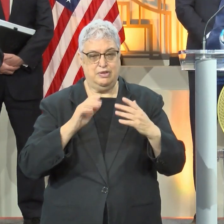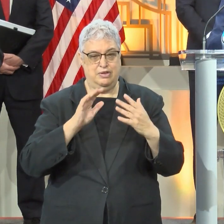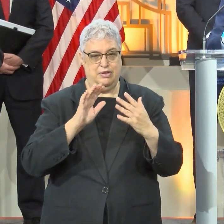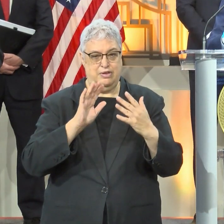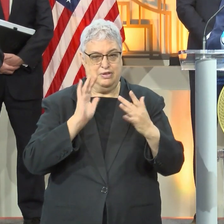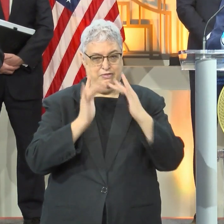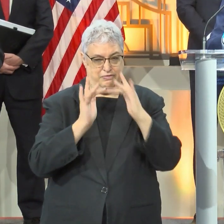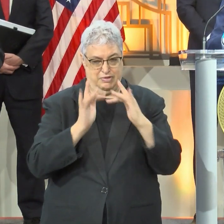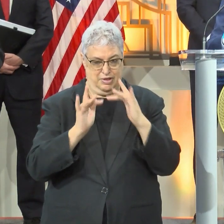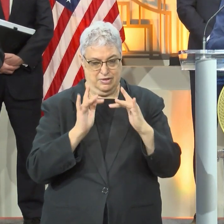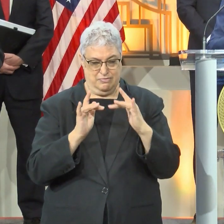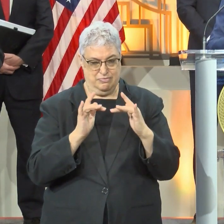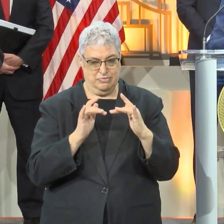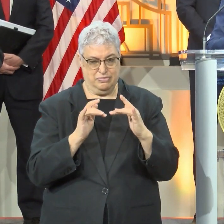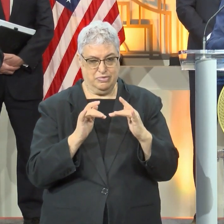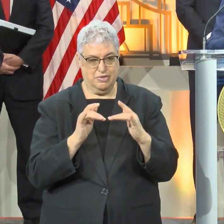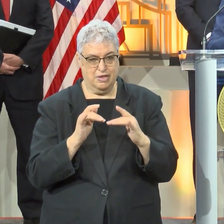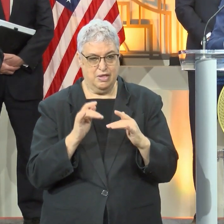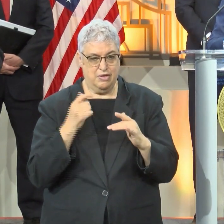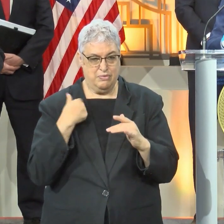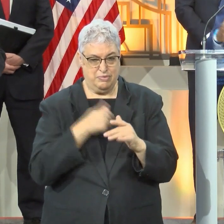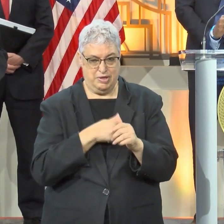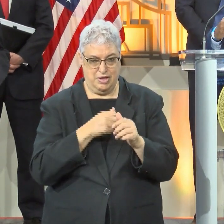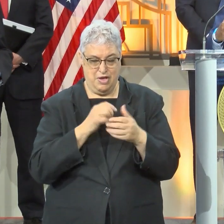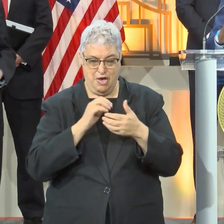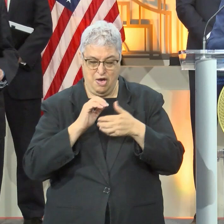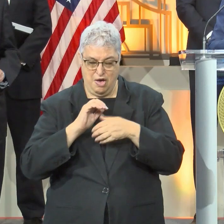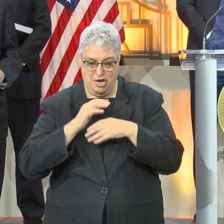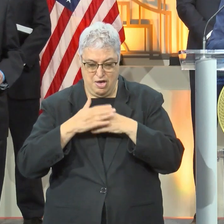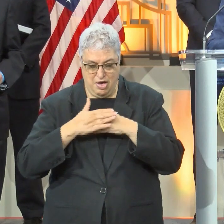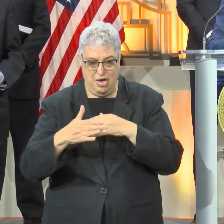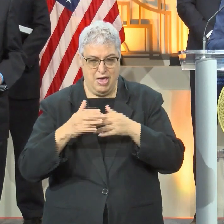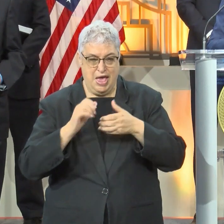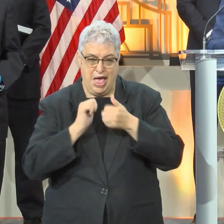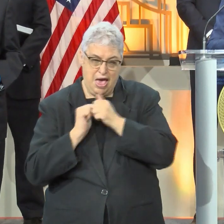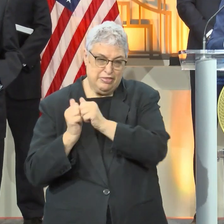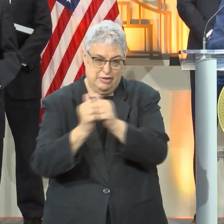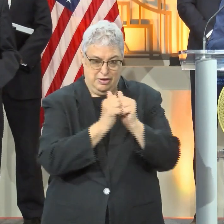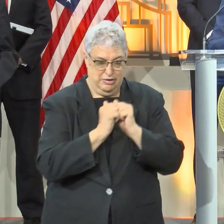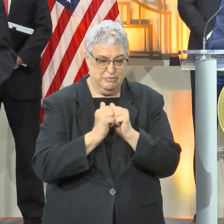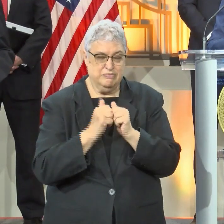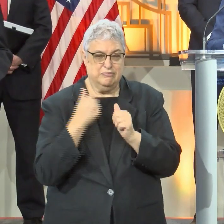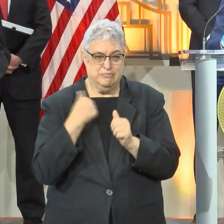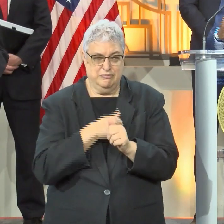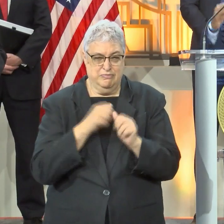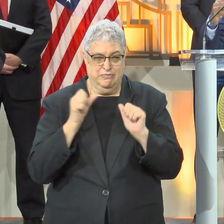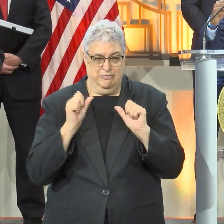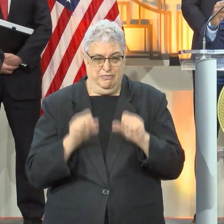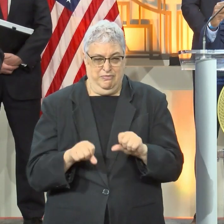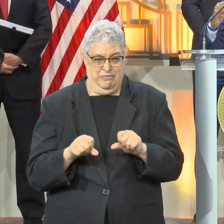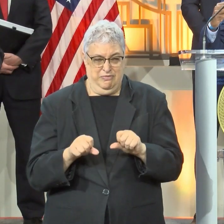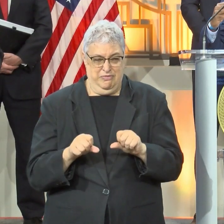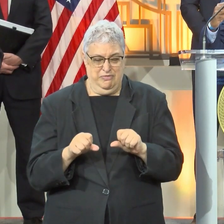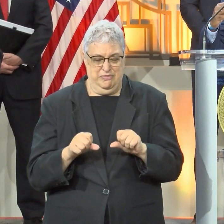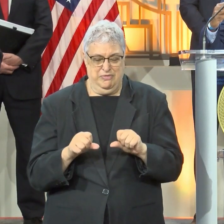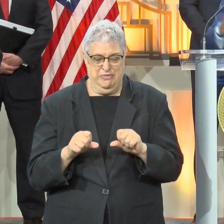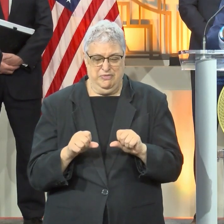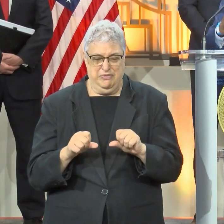we do all of those things in concert over the next three weeks we ought to be able to see the